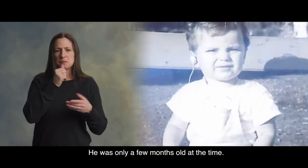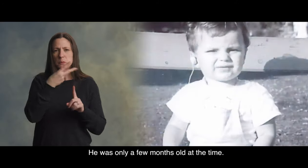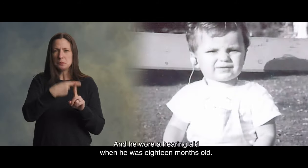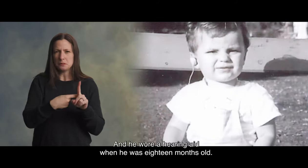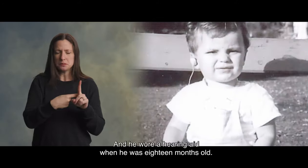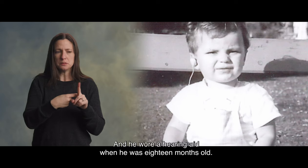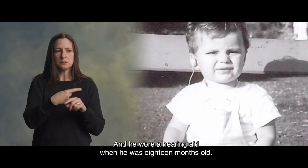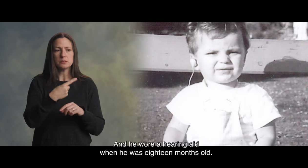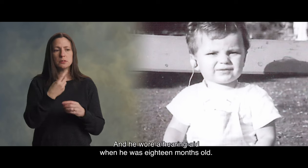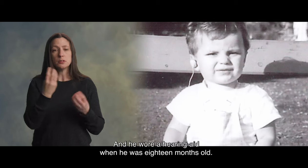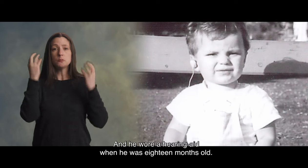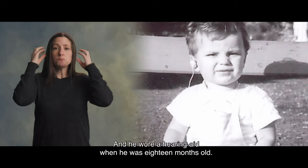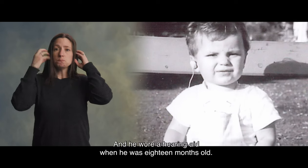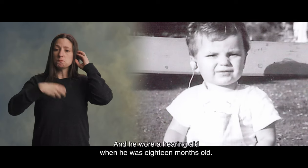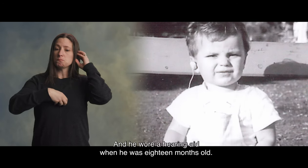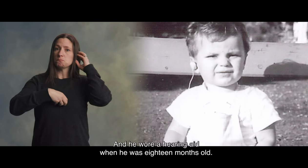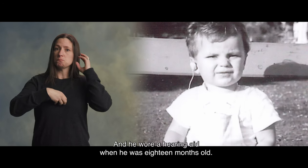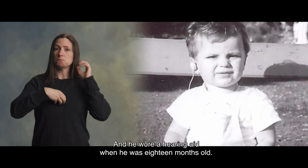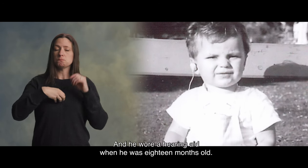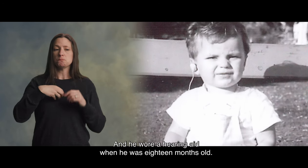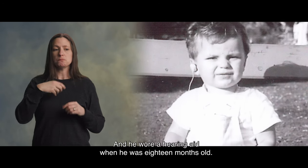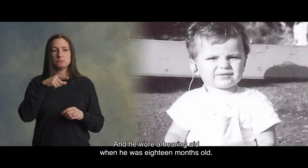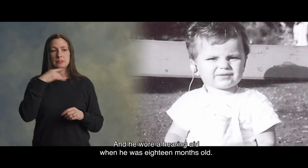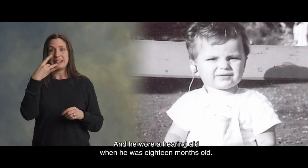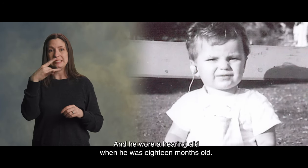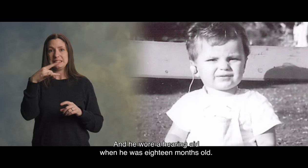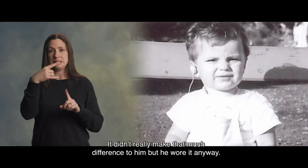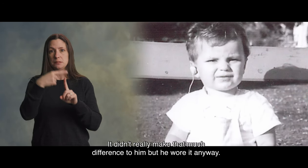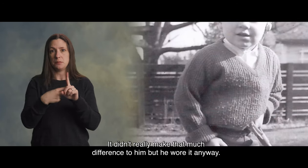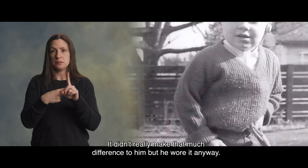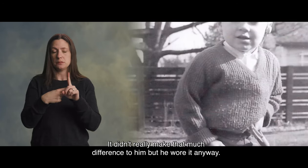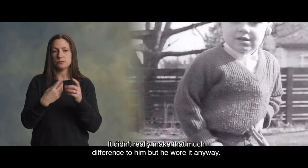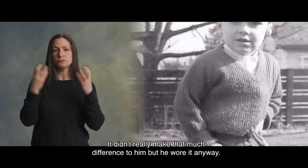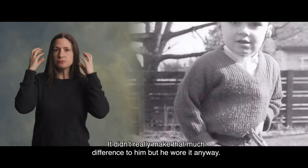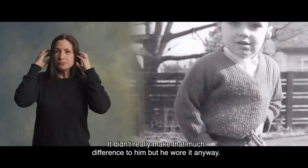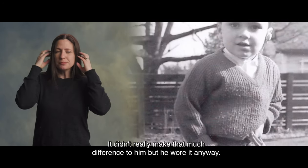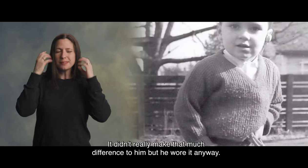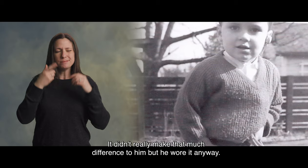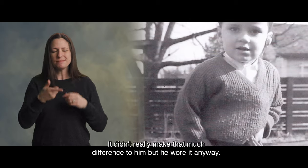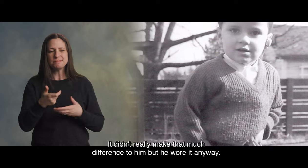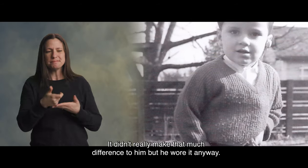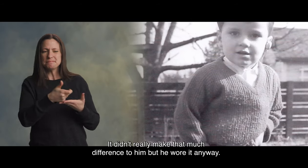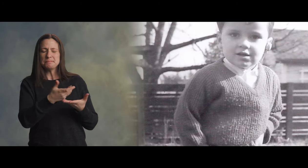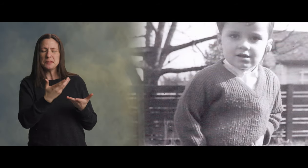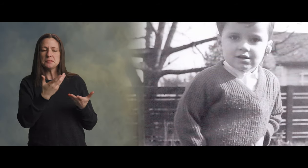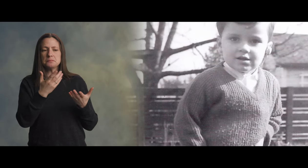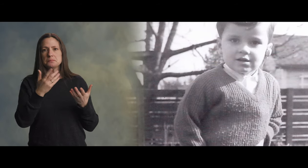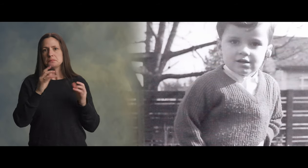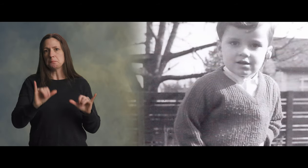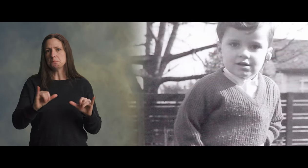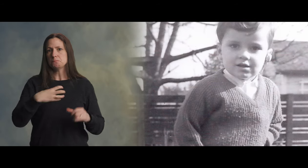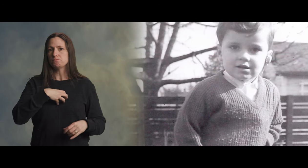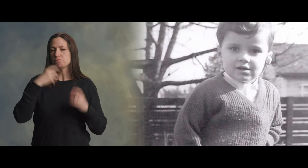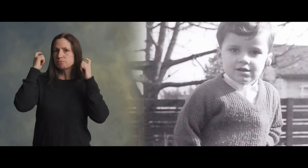time, and he wore a hearing aid when he was 18 months old. It didn't really make that much difference to him, but he wore